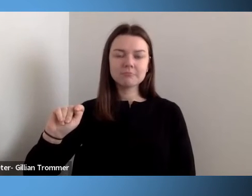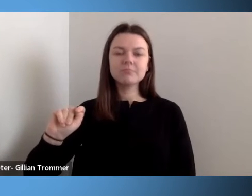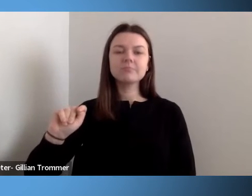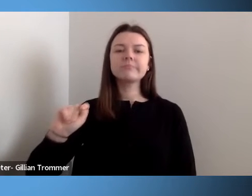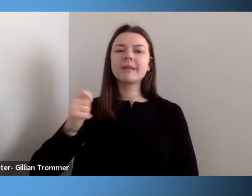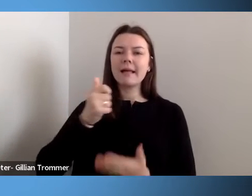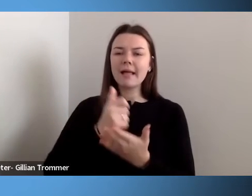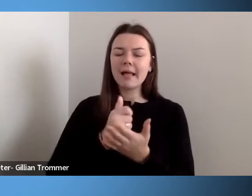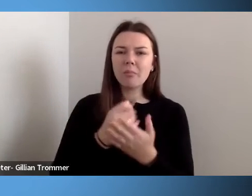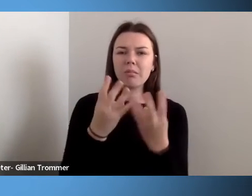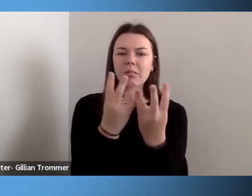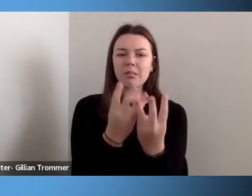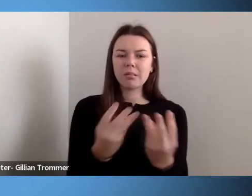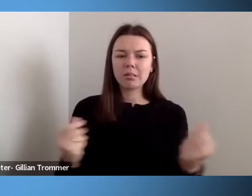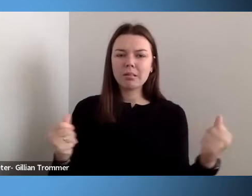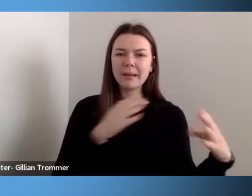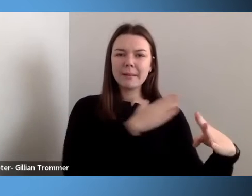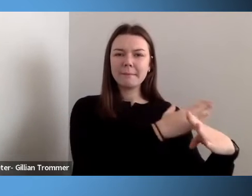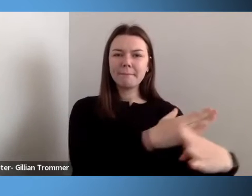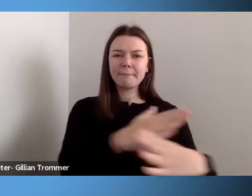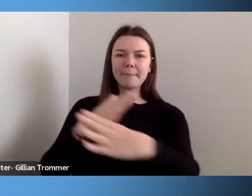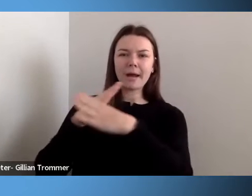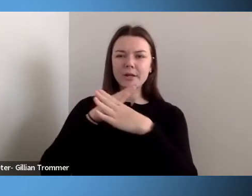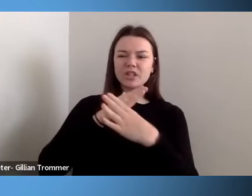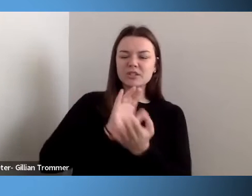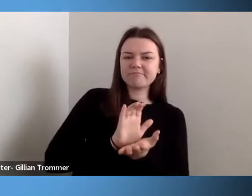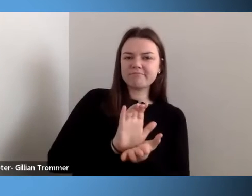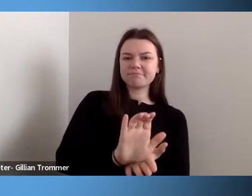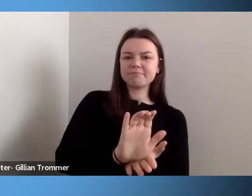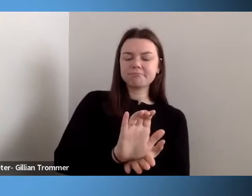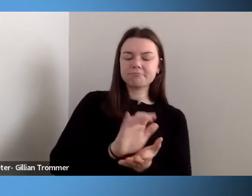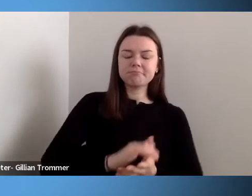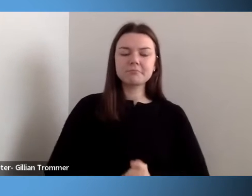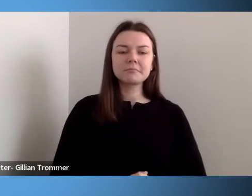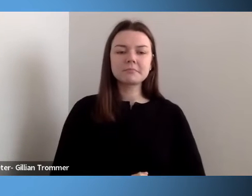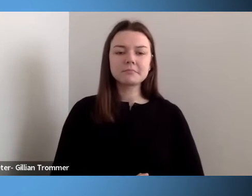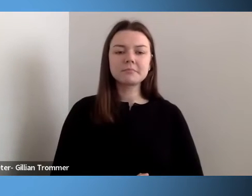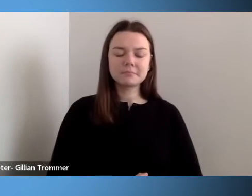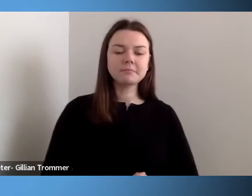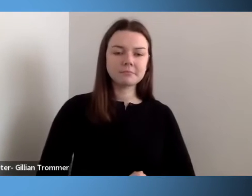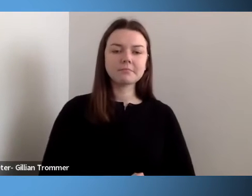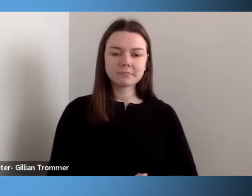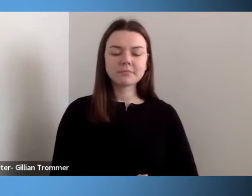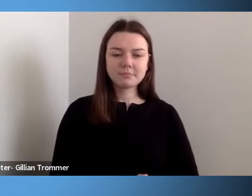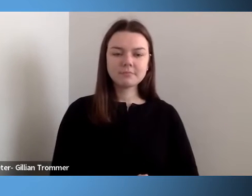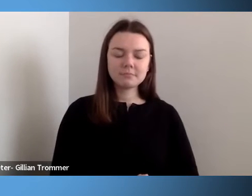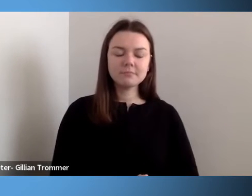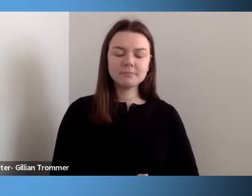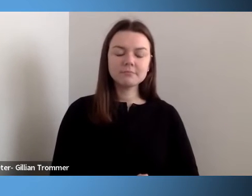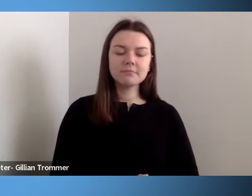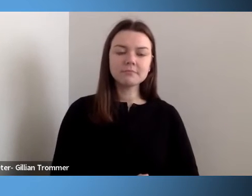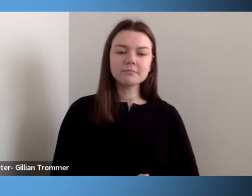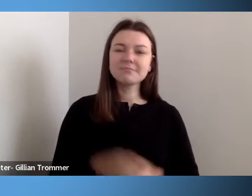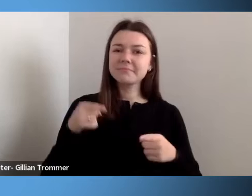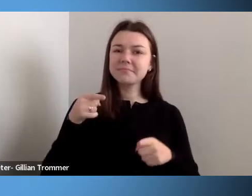come tumbling down. Moreover, he argued, we will not excuse,